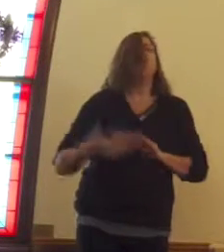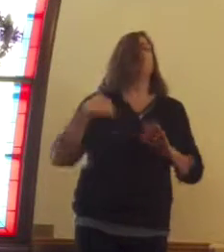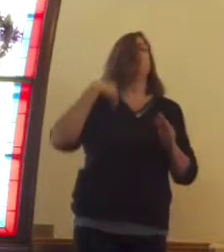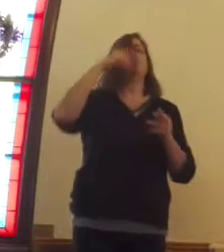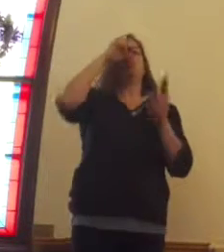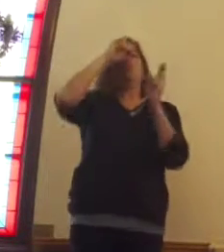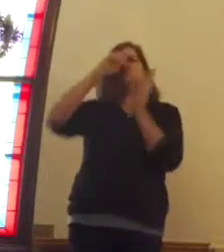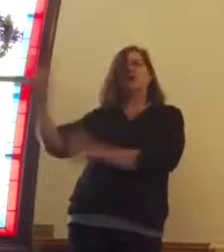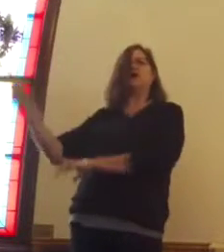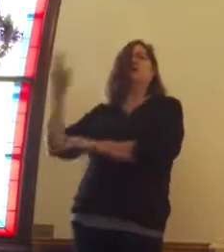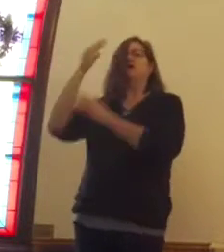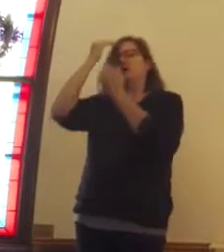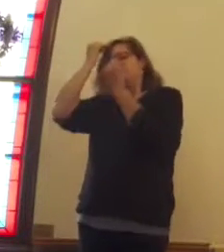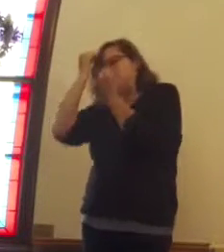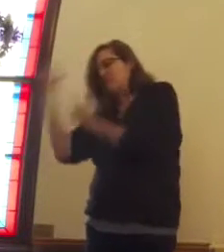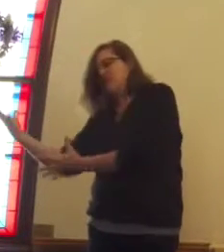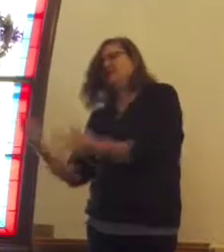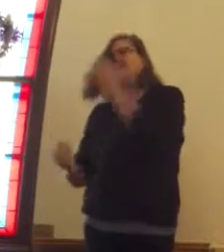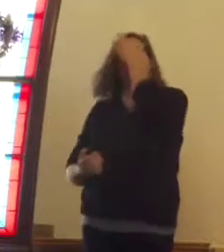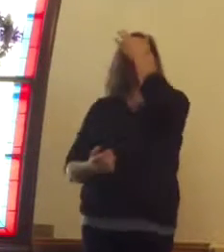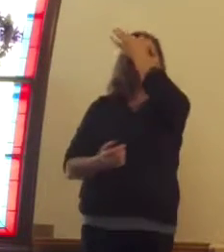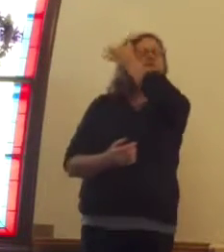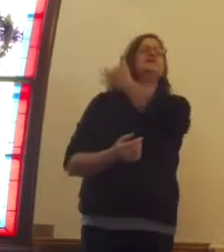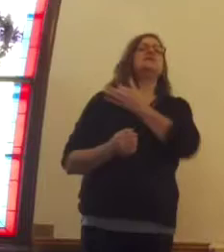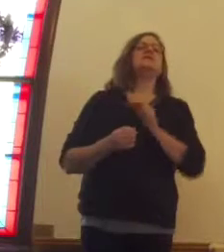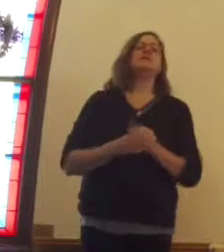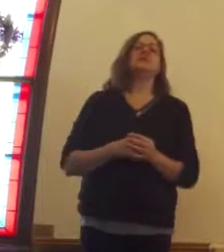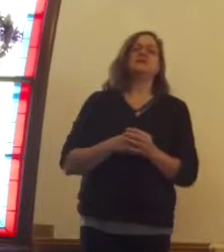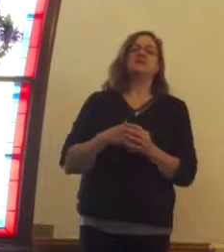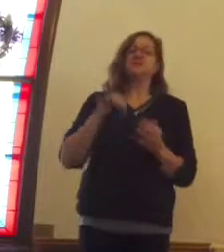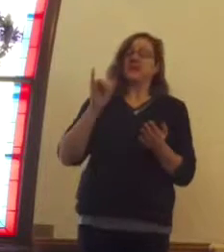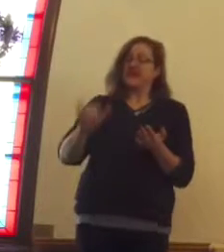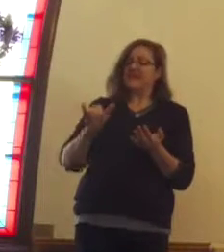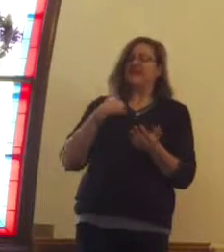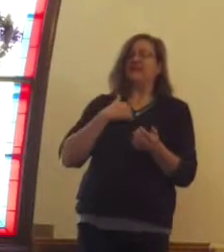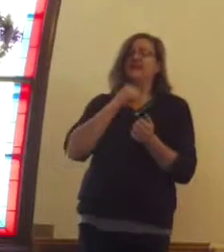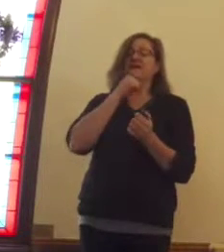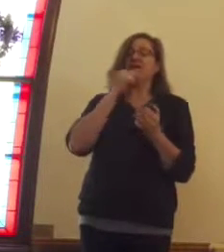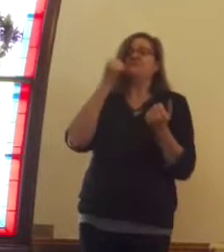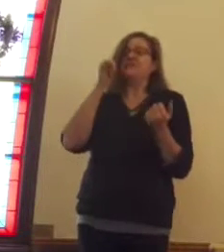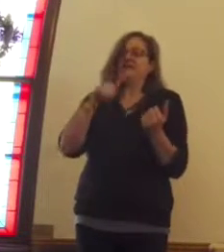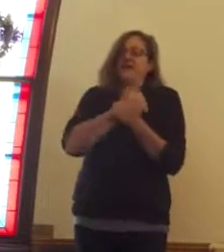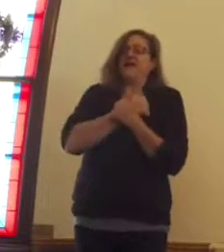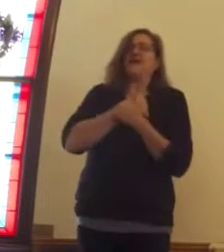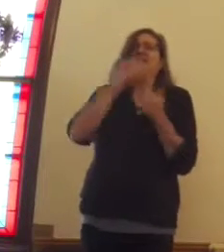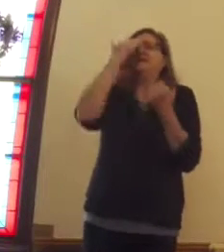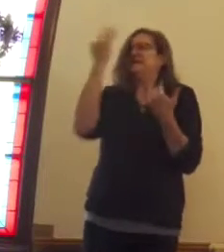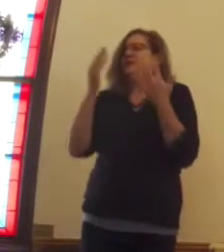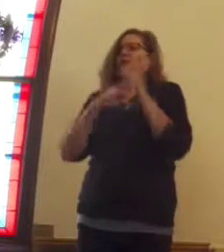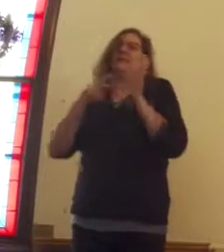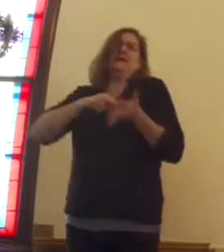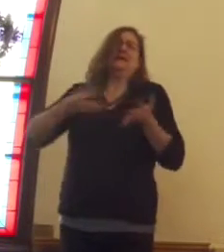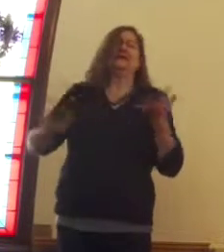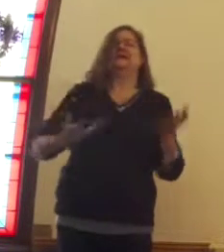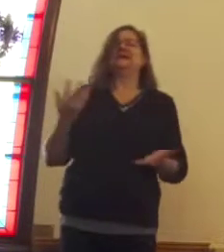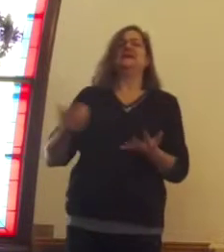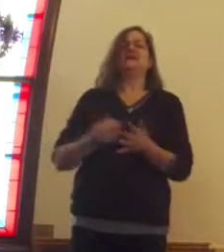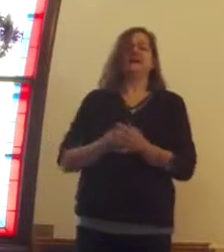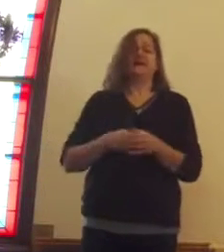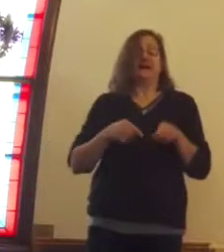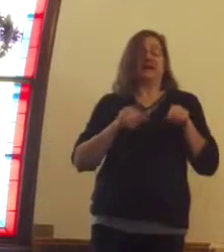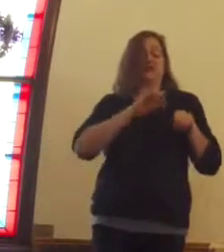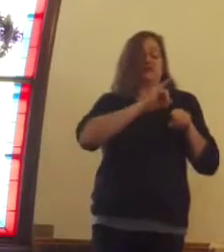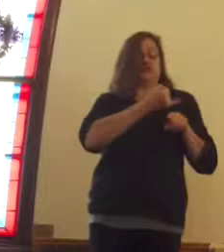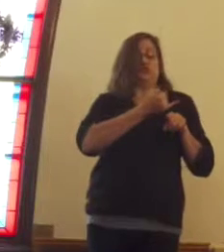So, what we're seeing in the early stages of this unknown love is that Joseph has conceived not only for